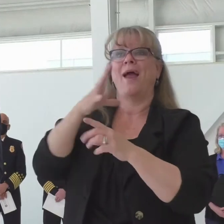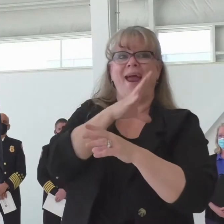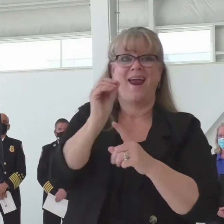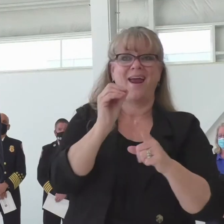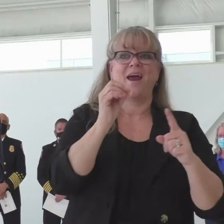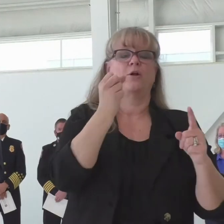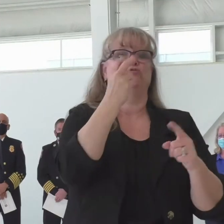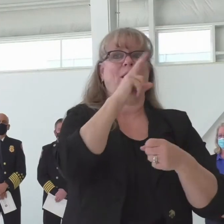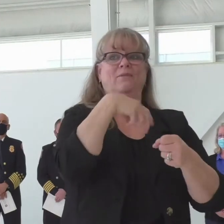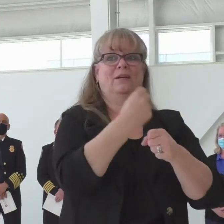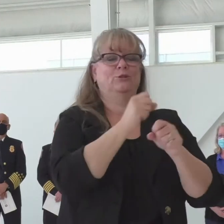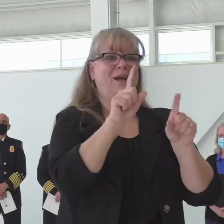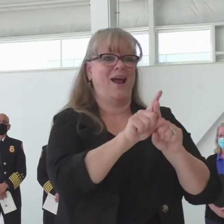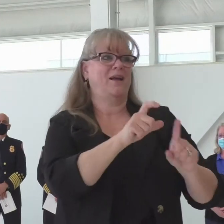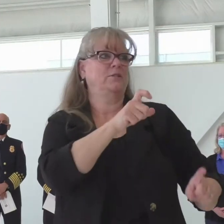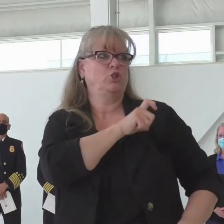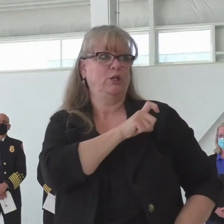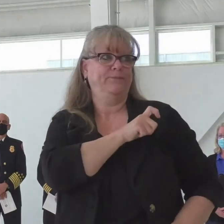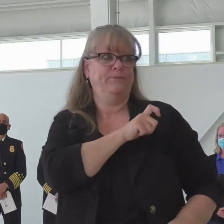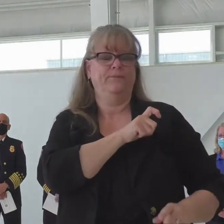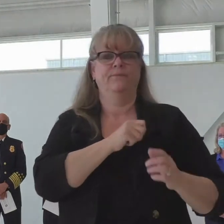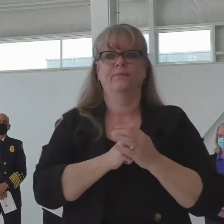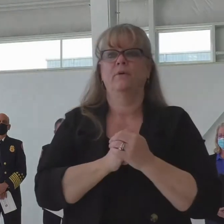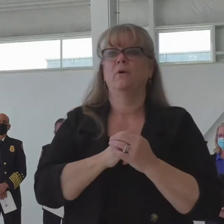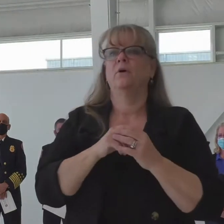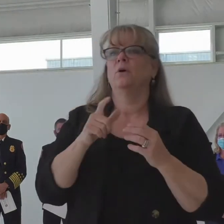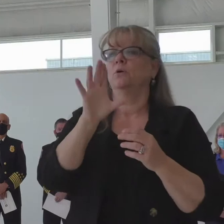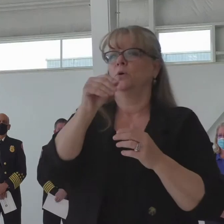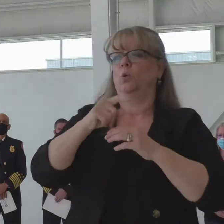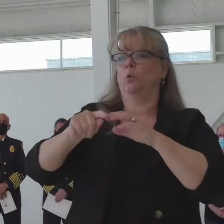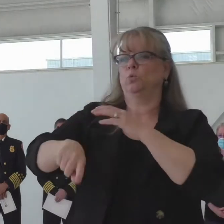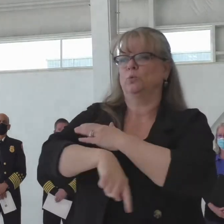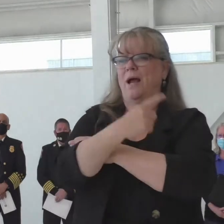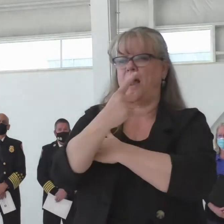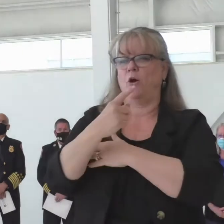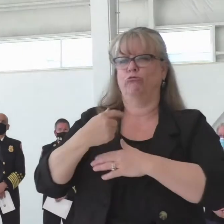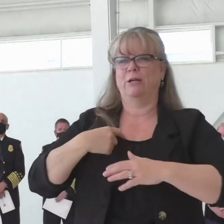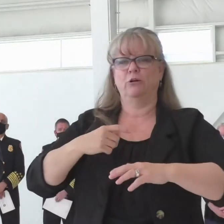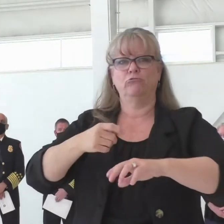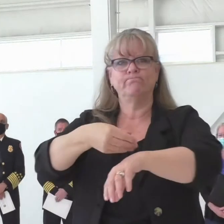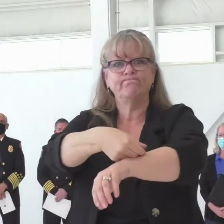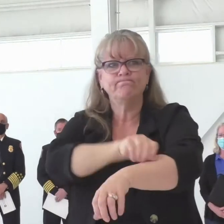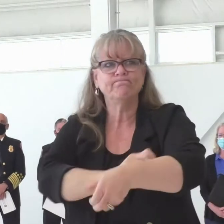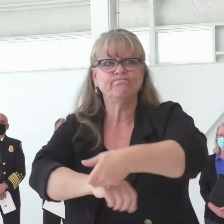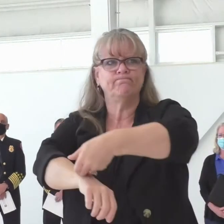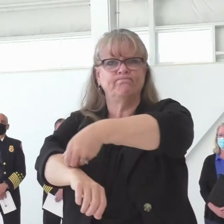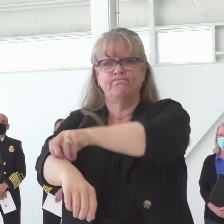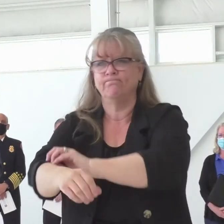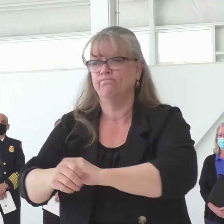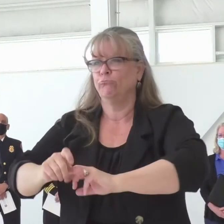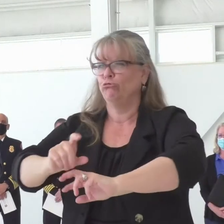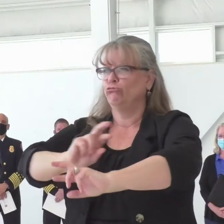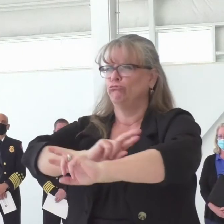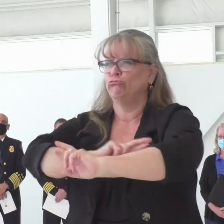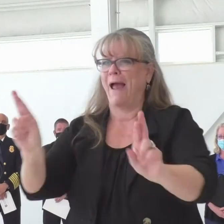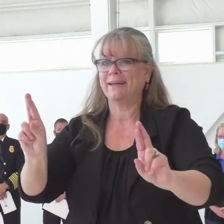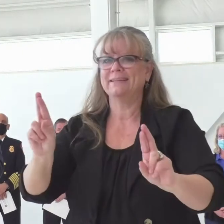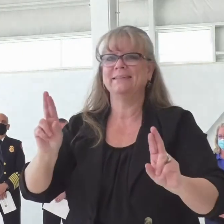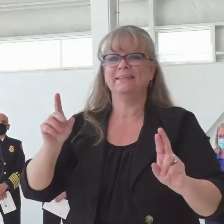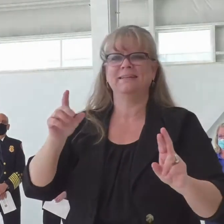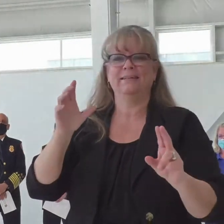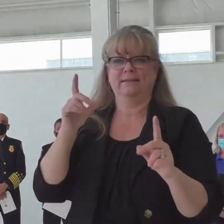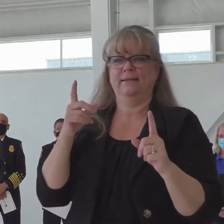than we have today. And I just want to say thank you to everybody that has been a part of this. We just had an incredible briefing upstairs